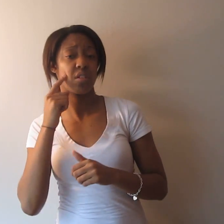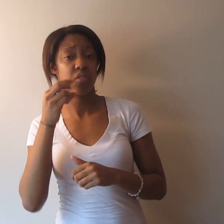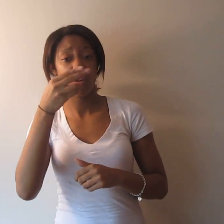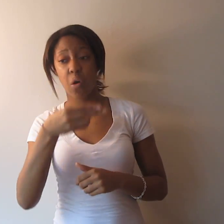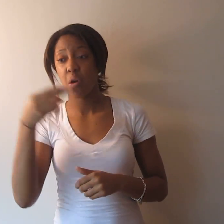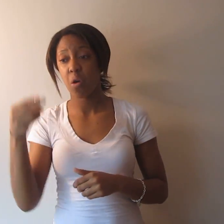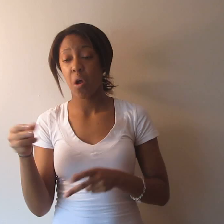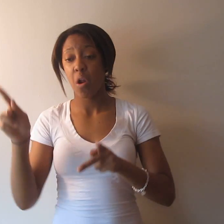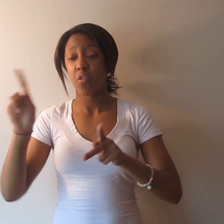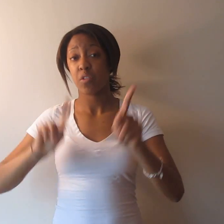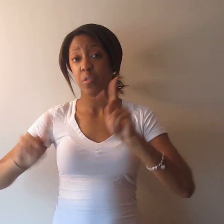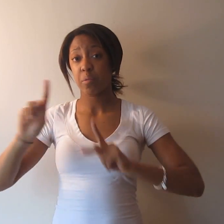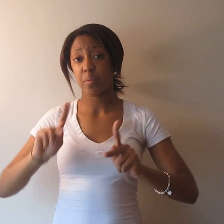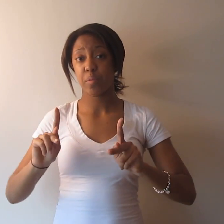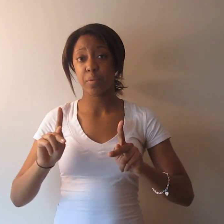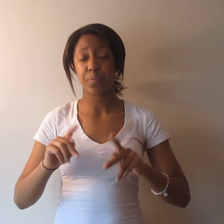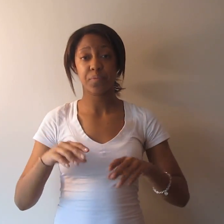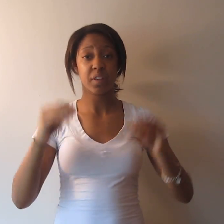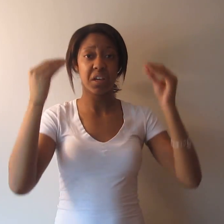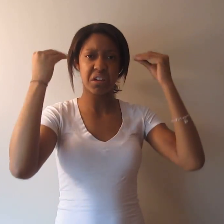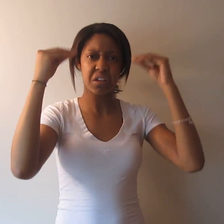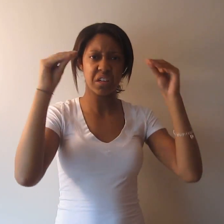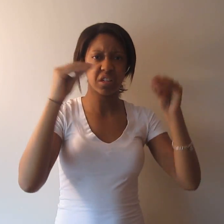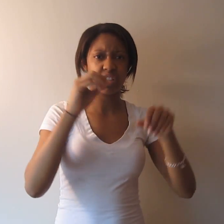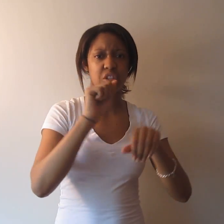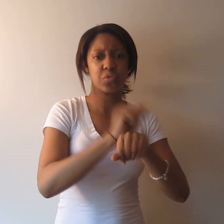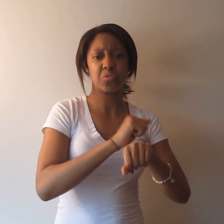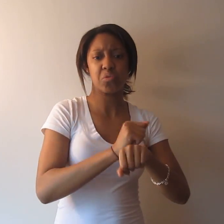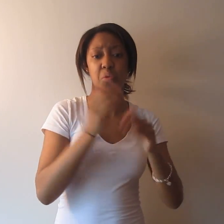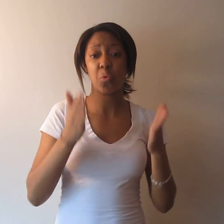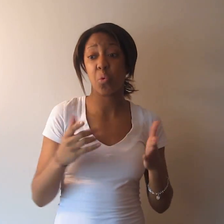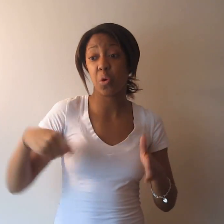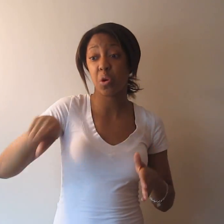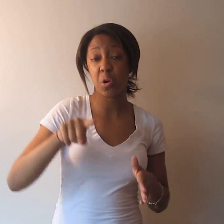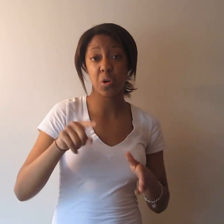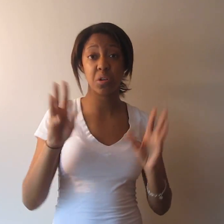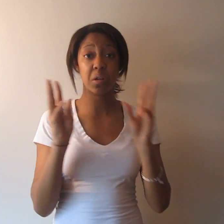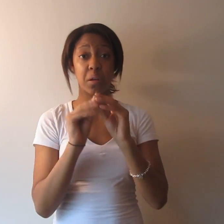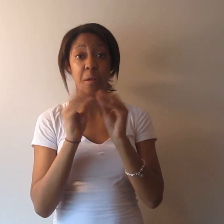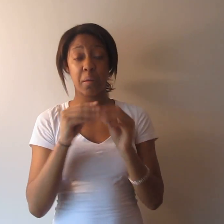Educate staff on meeting etiquette. For example, people